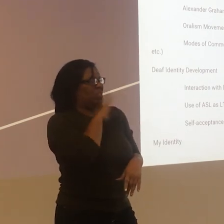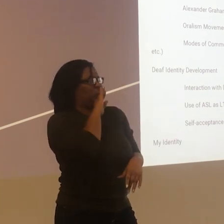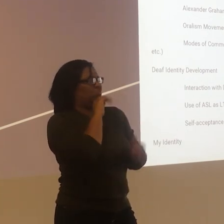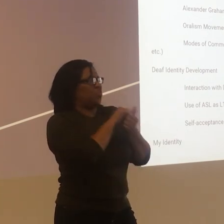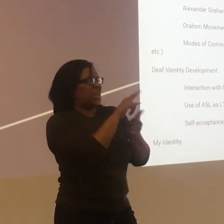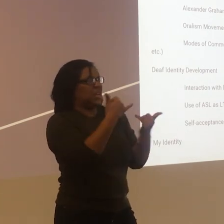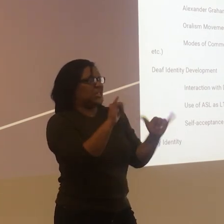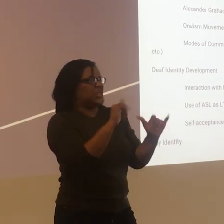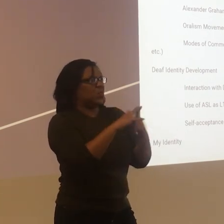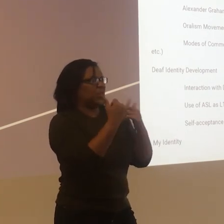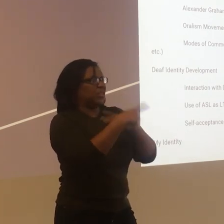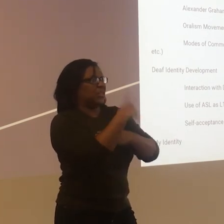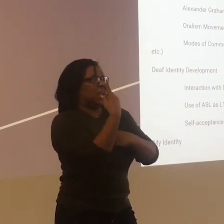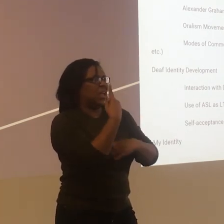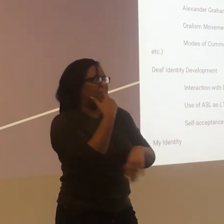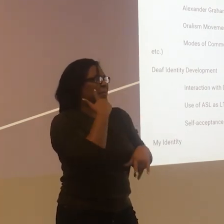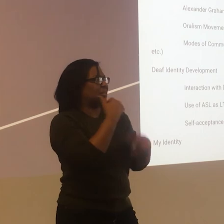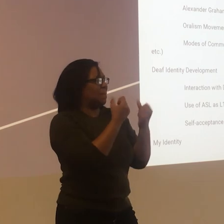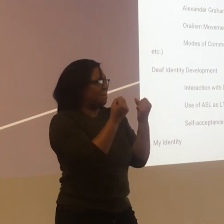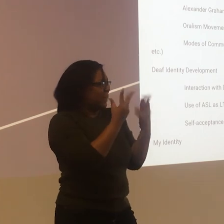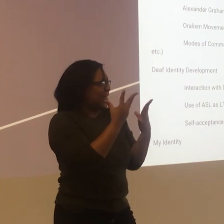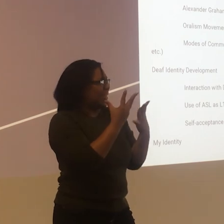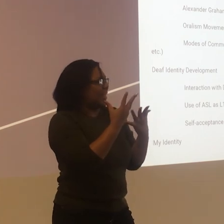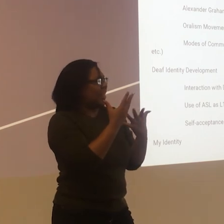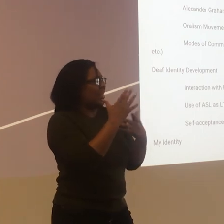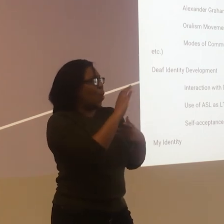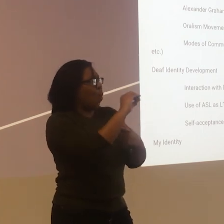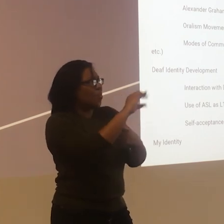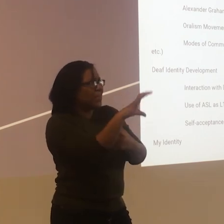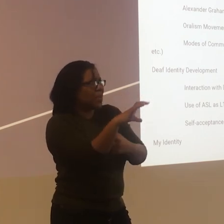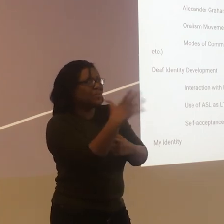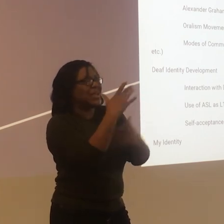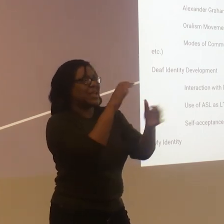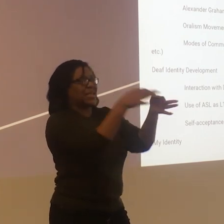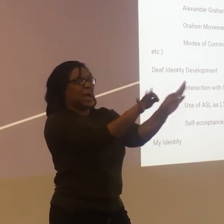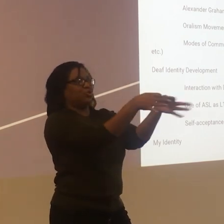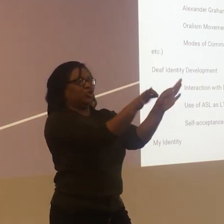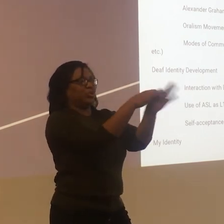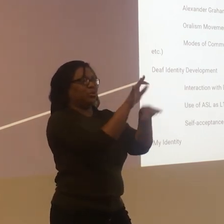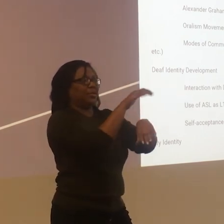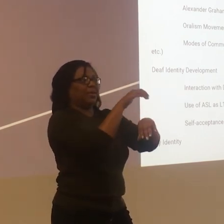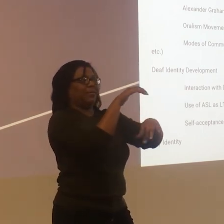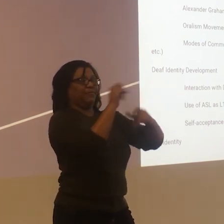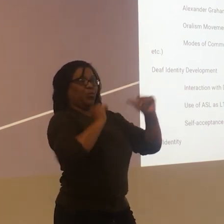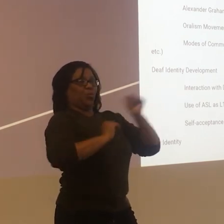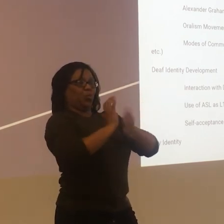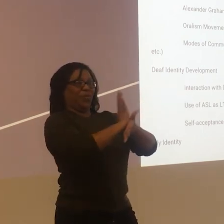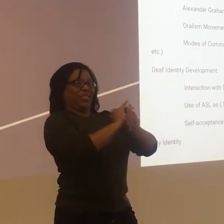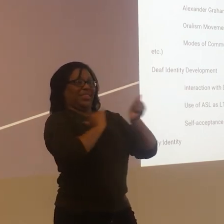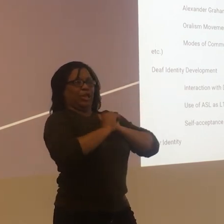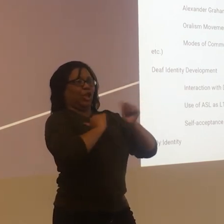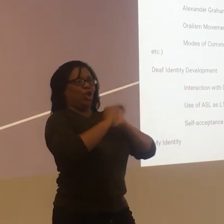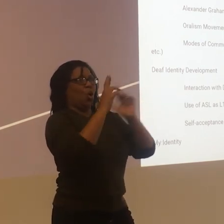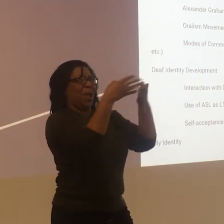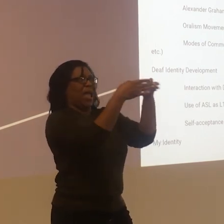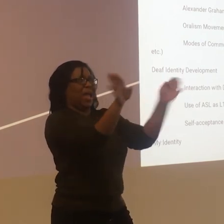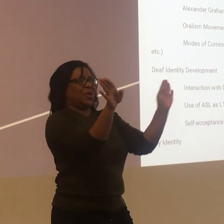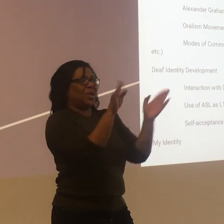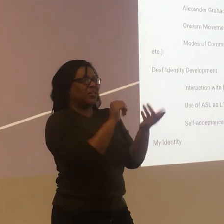We often get frustrated with it because many open captions, movie